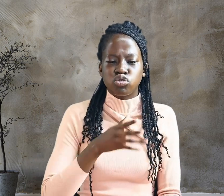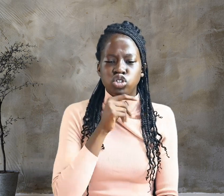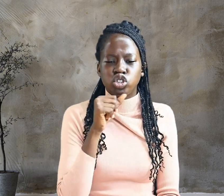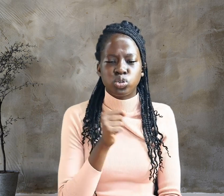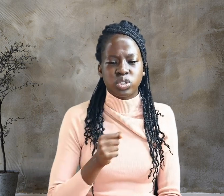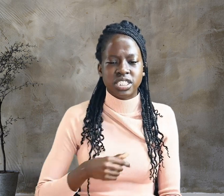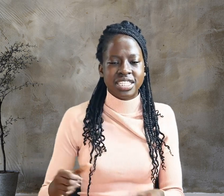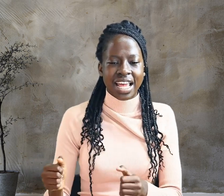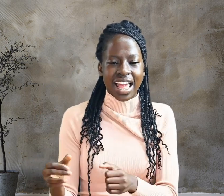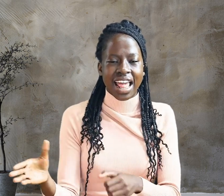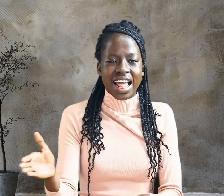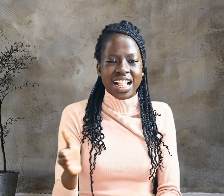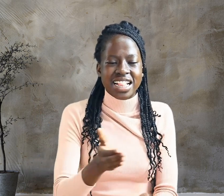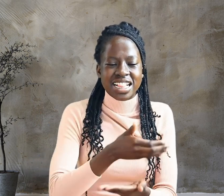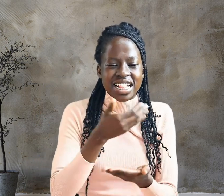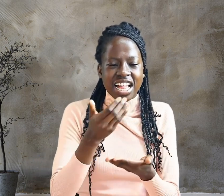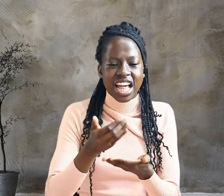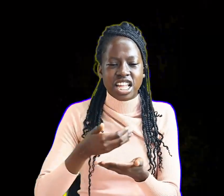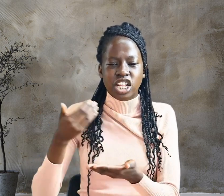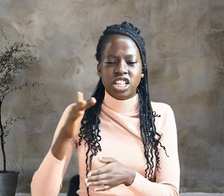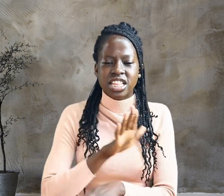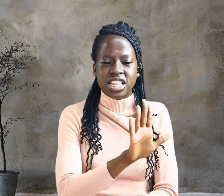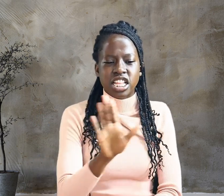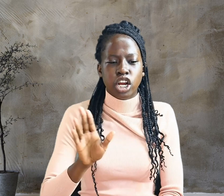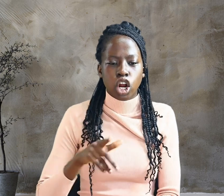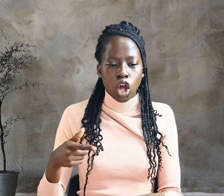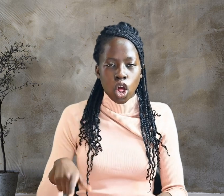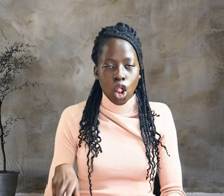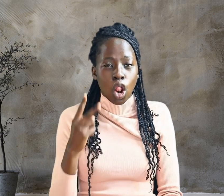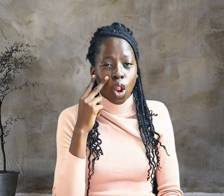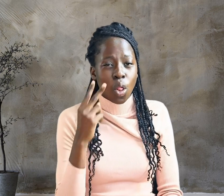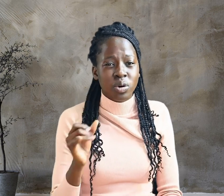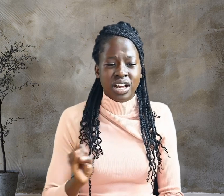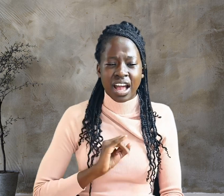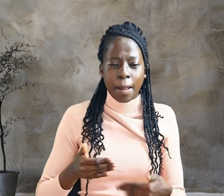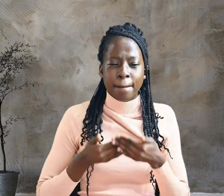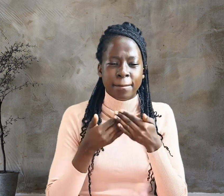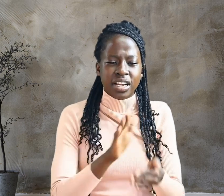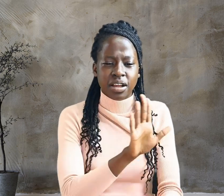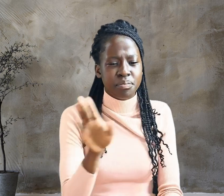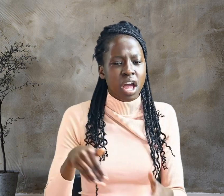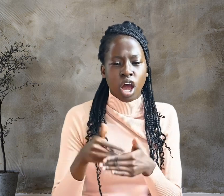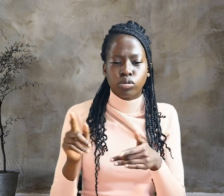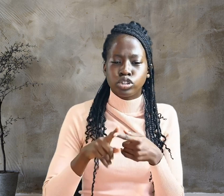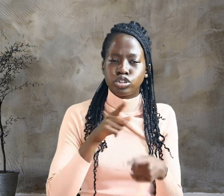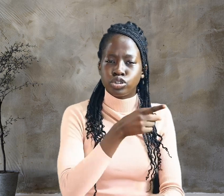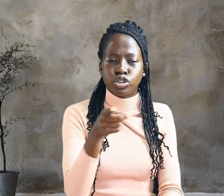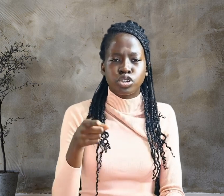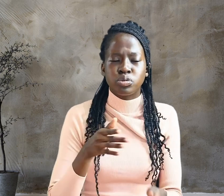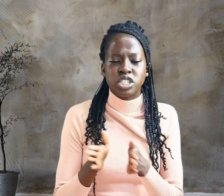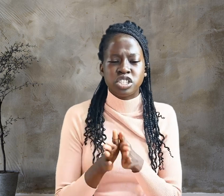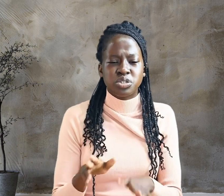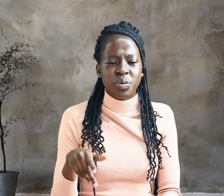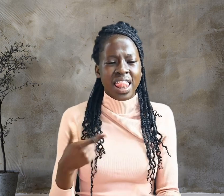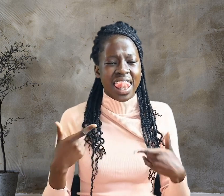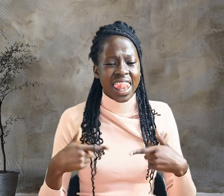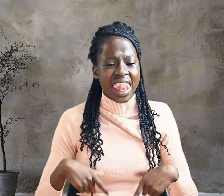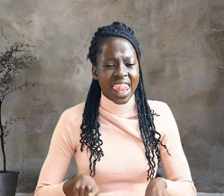there, Look, I am bringing him out to you to let you know that I